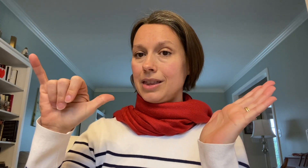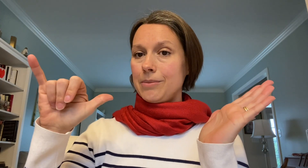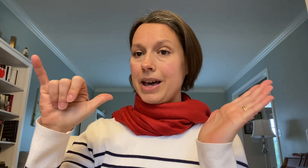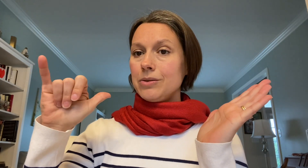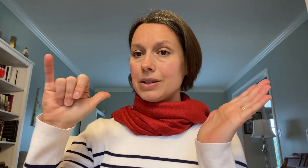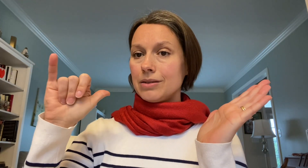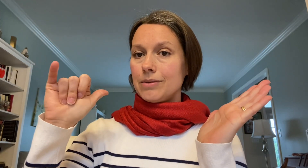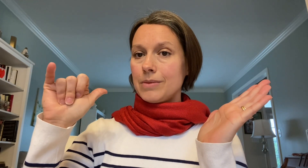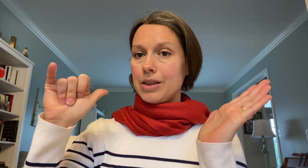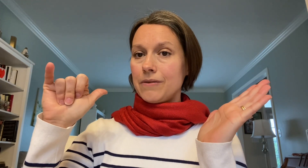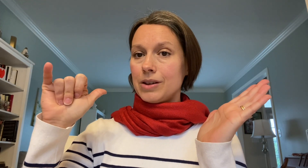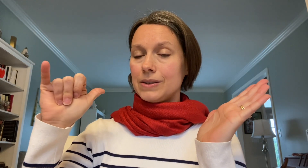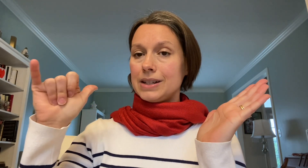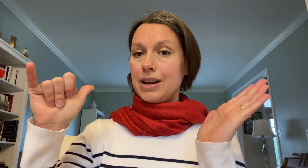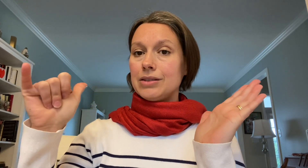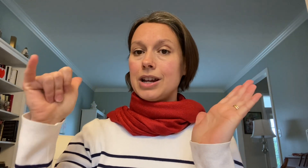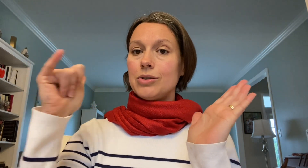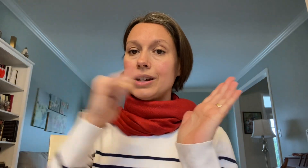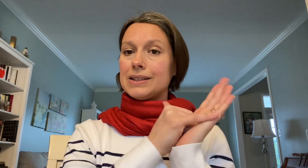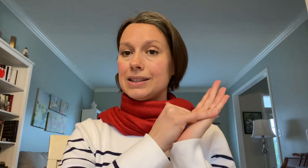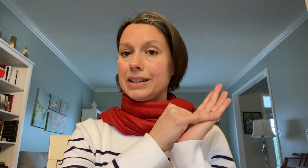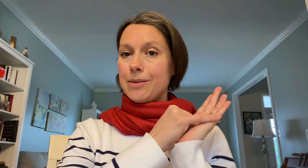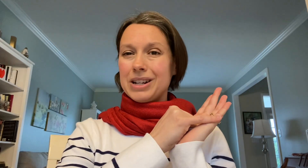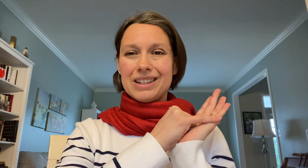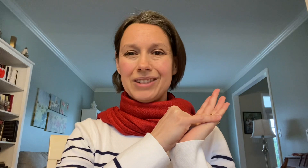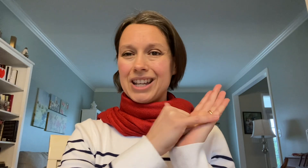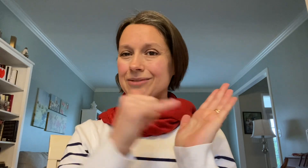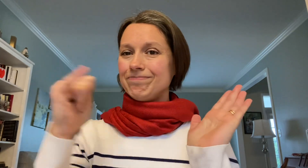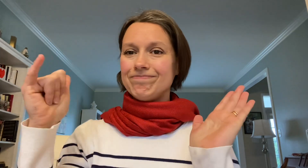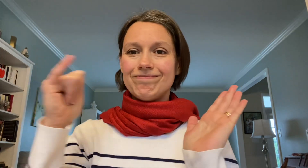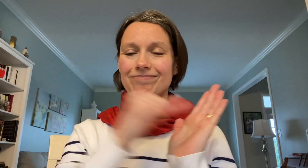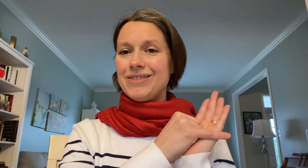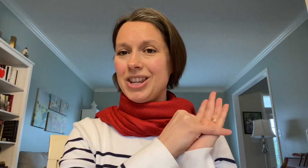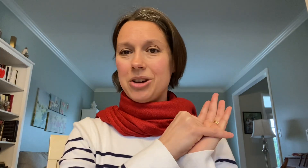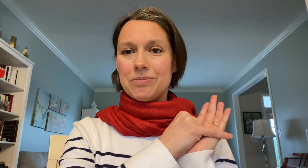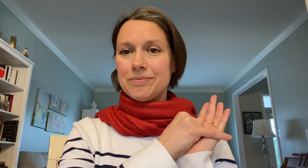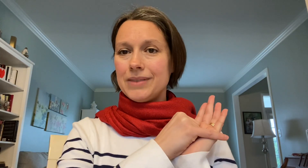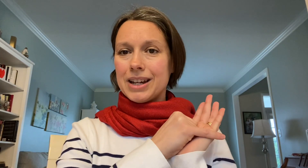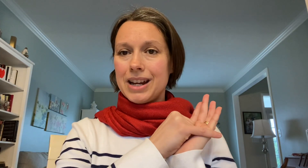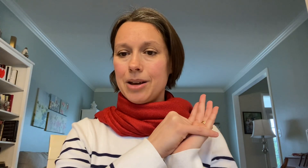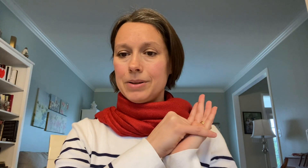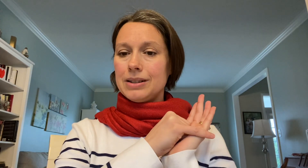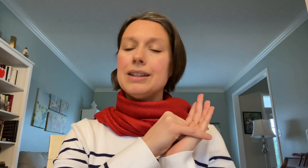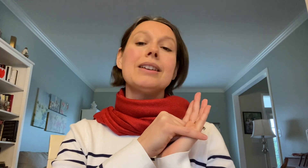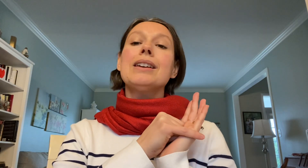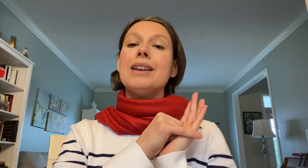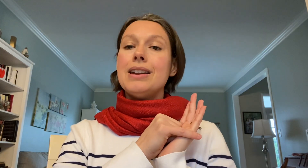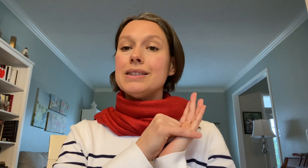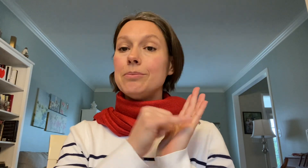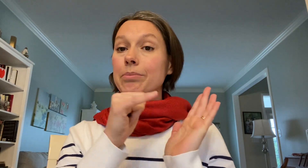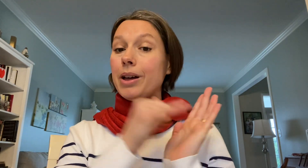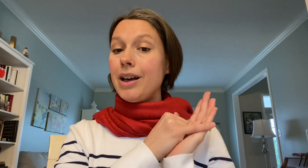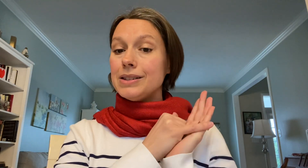thumb out, other fingers down and you kind of slam it in like no, not going to happen. It is impossible